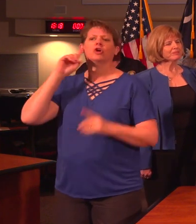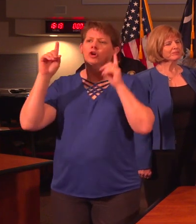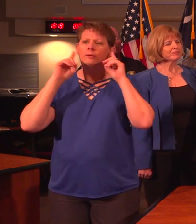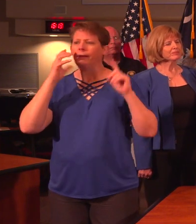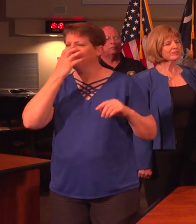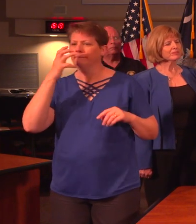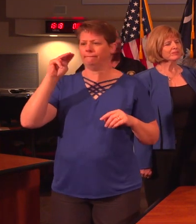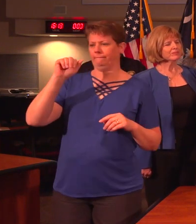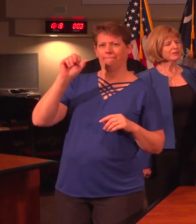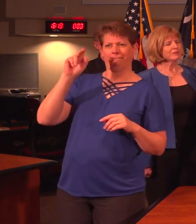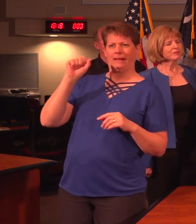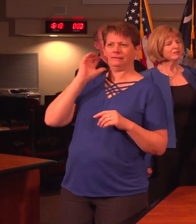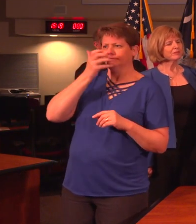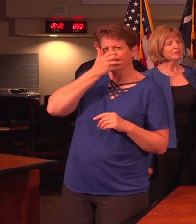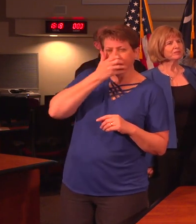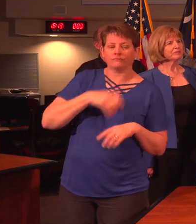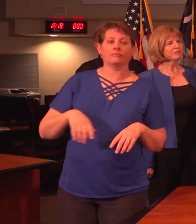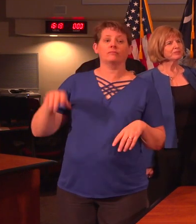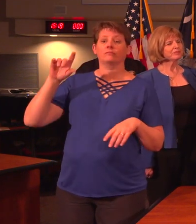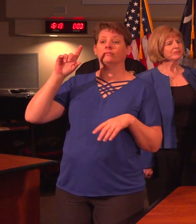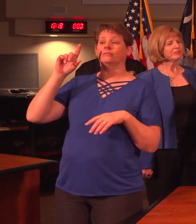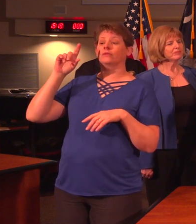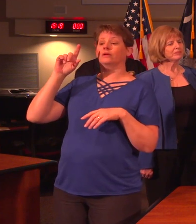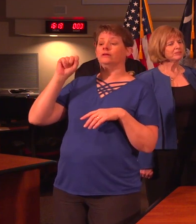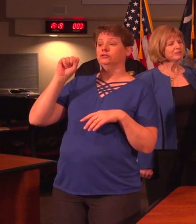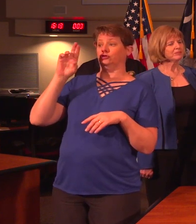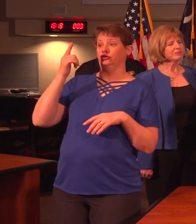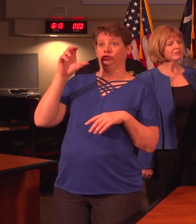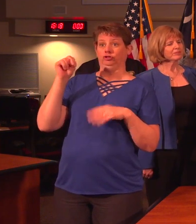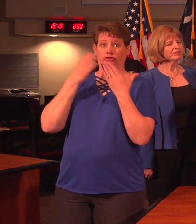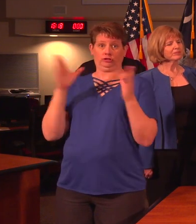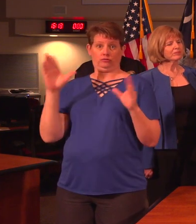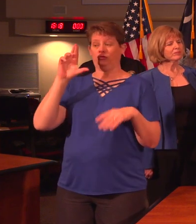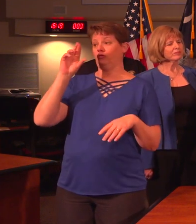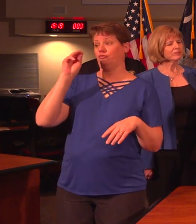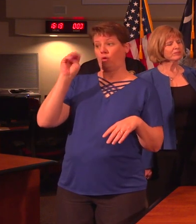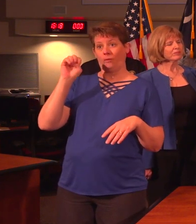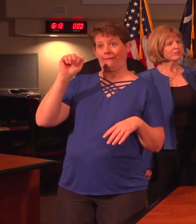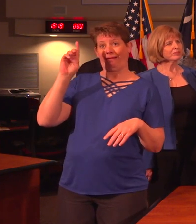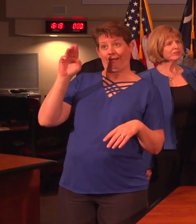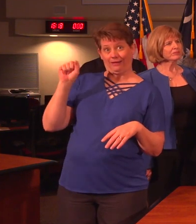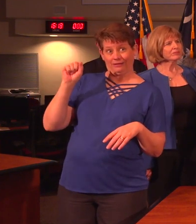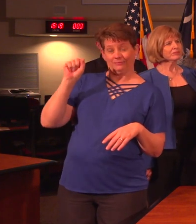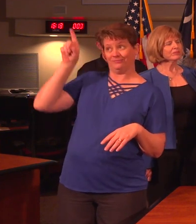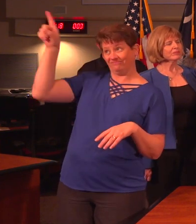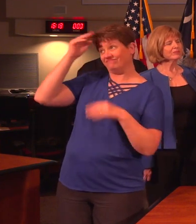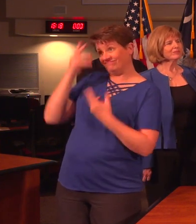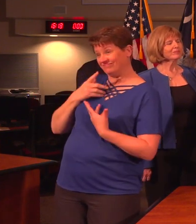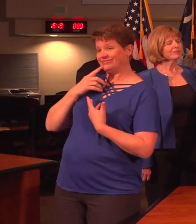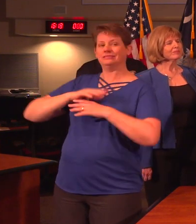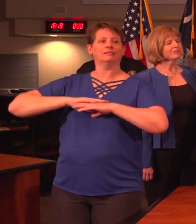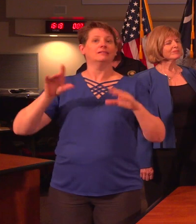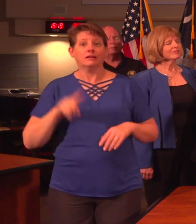scarcity. As the Surgeon General Jerome Adams has said, there is no need, I repeat, there is no need